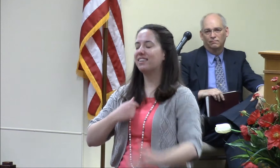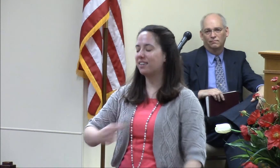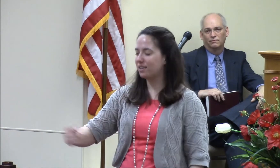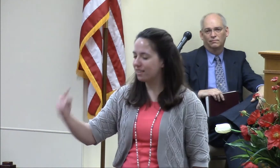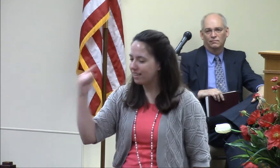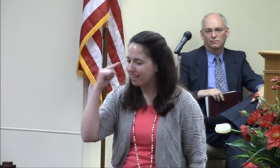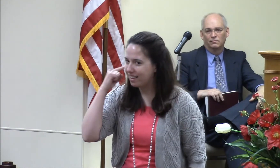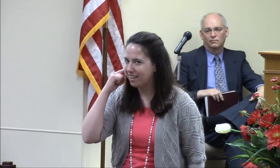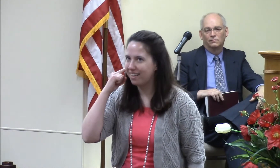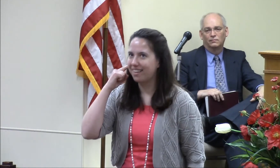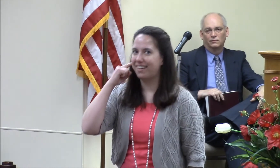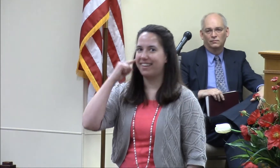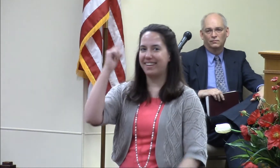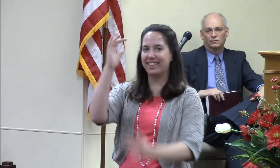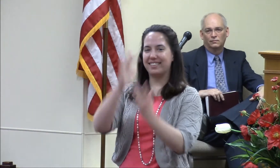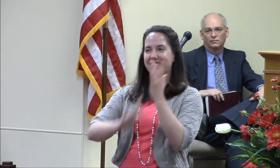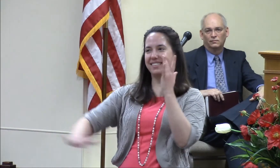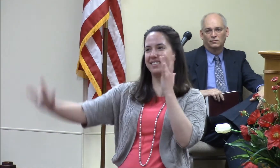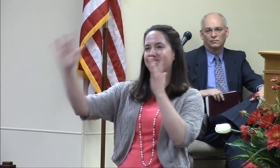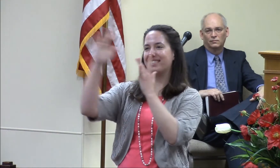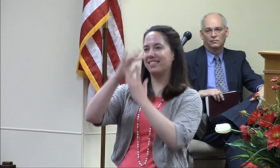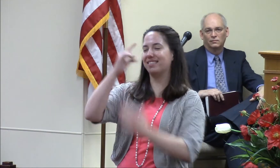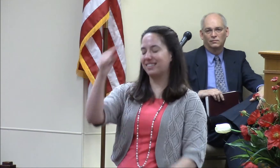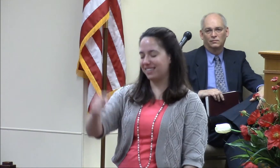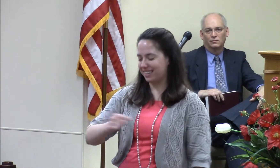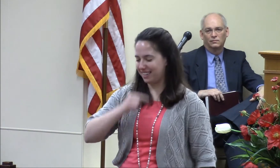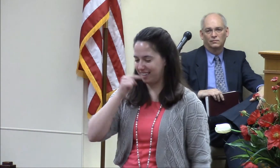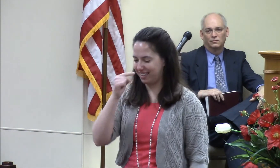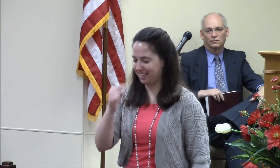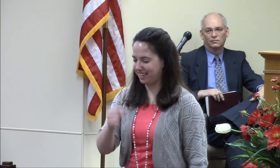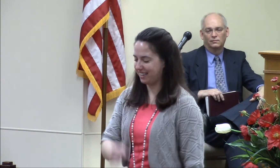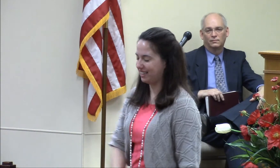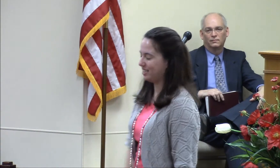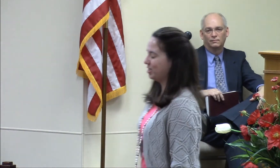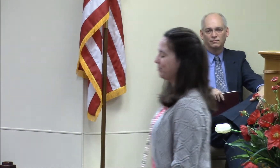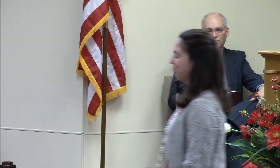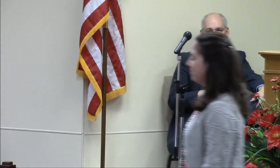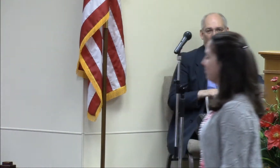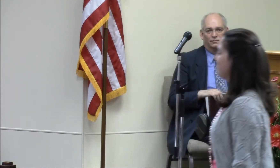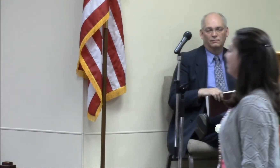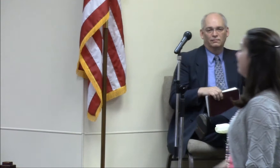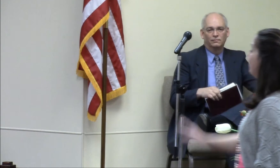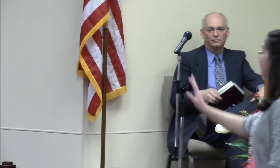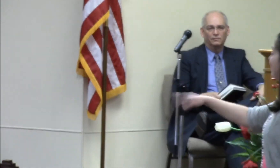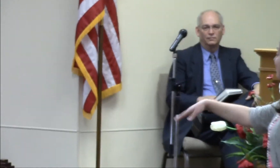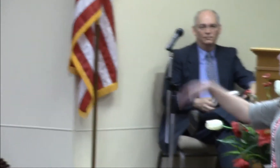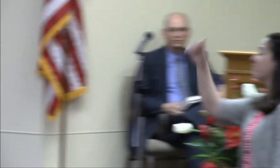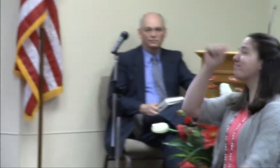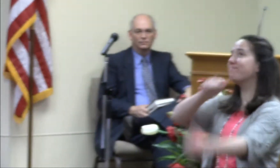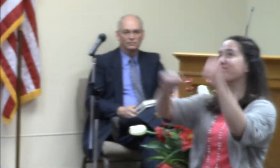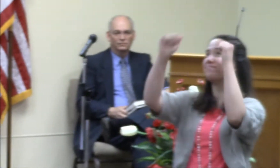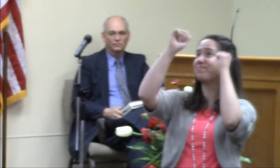When I heard his voice say Father this